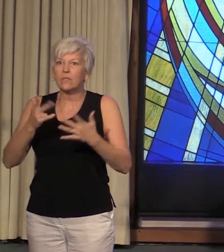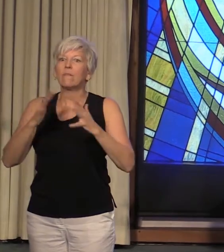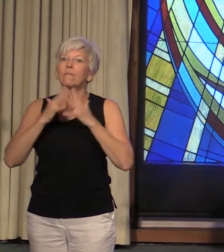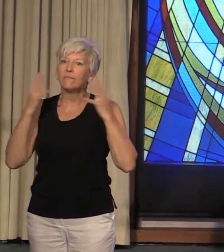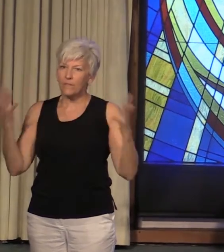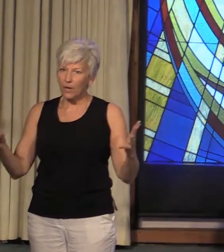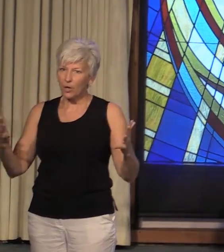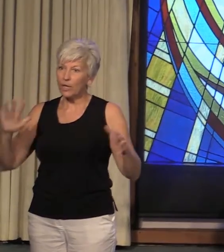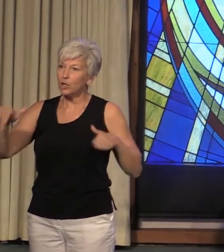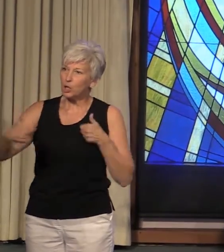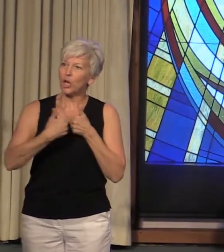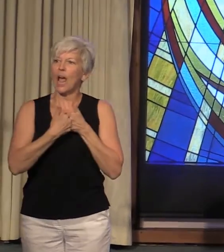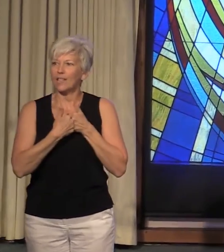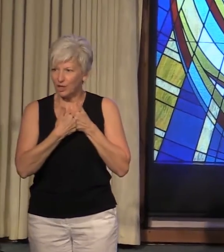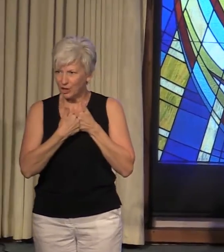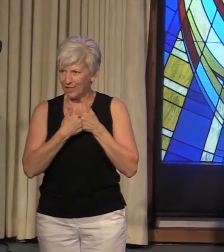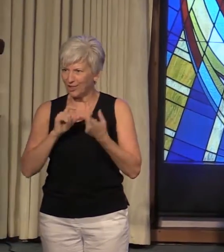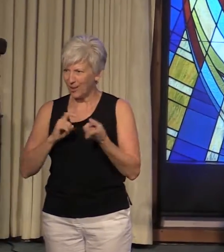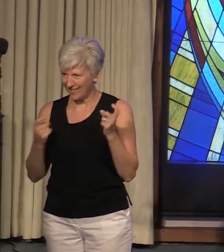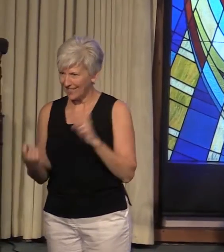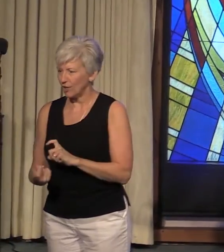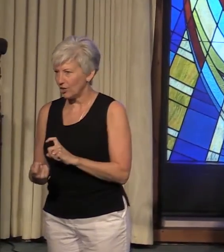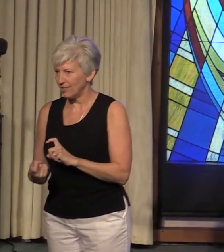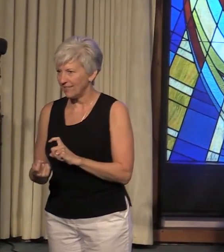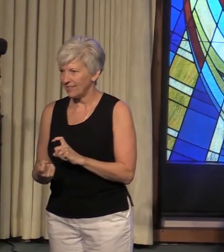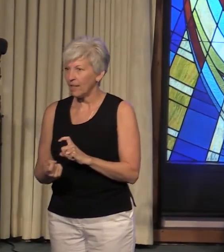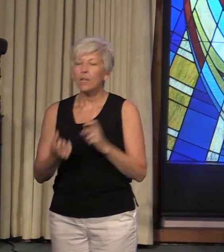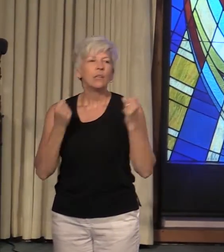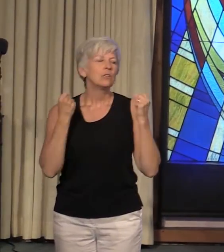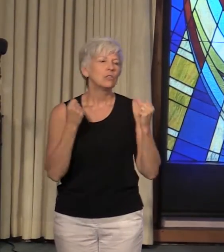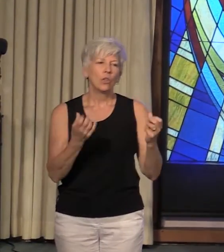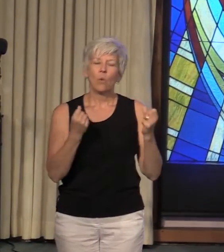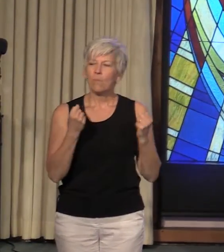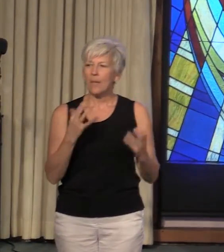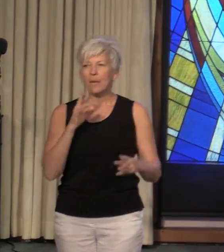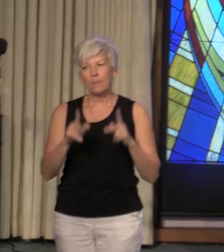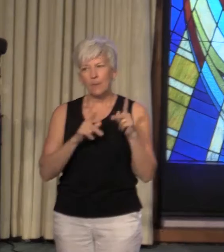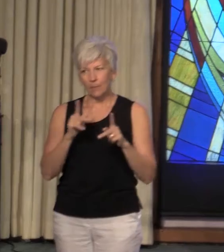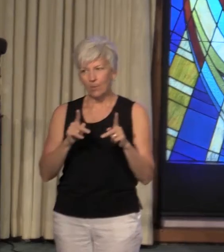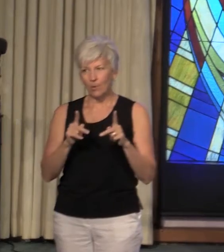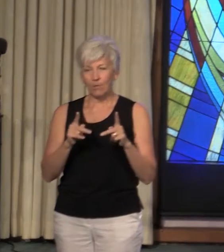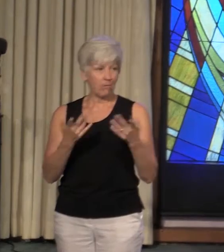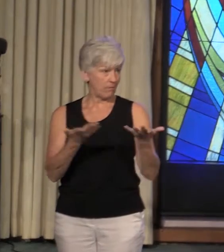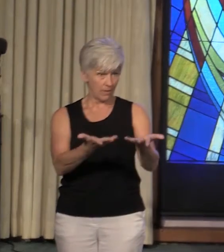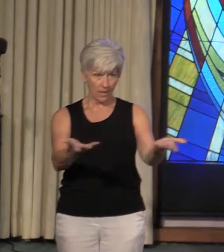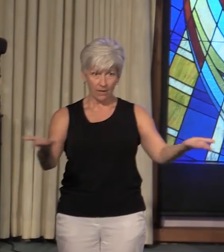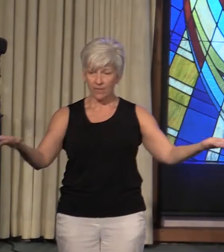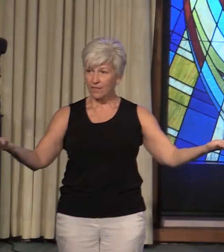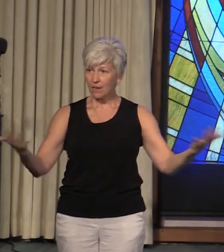transitions. So many people in this congregation.